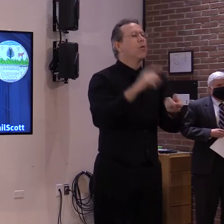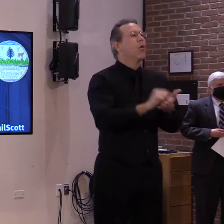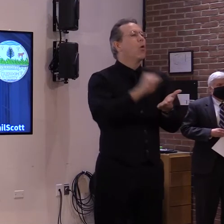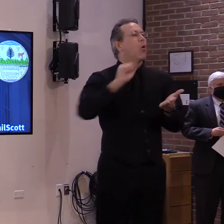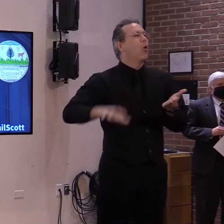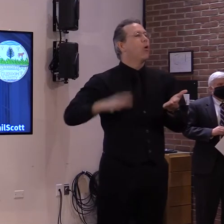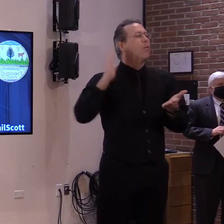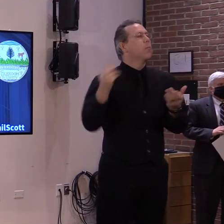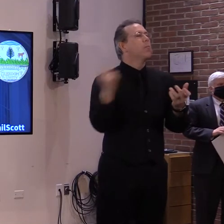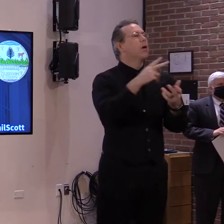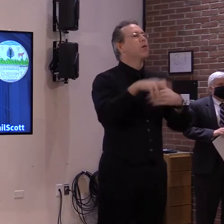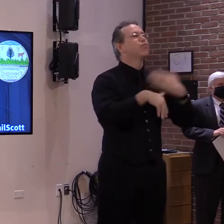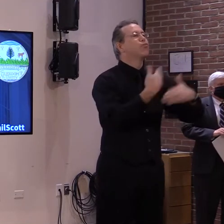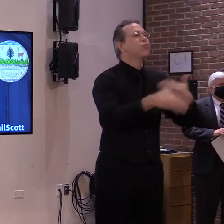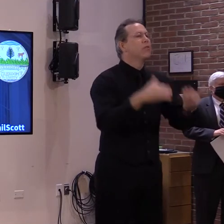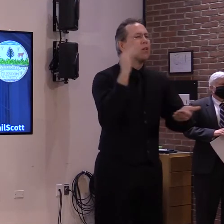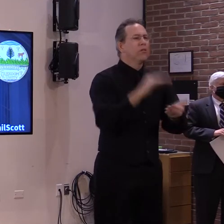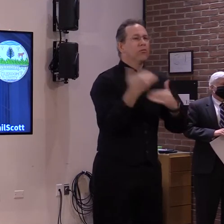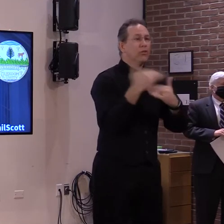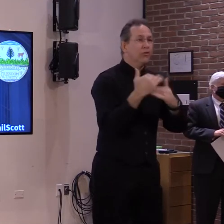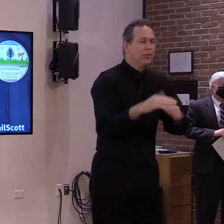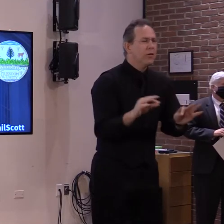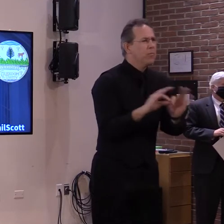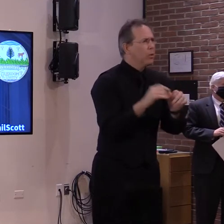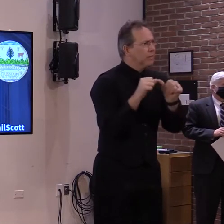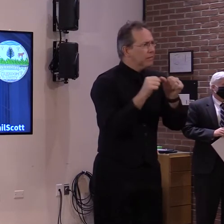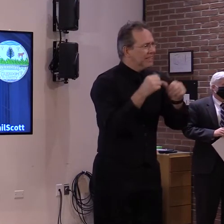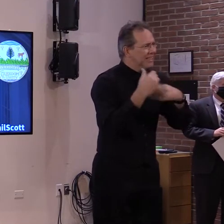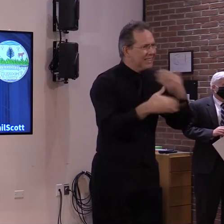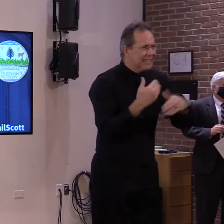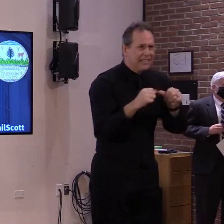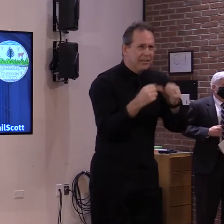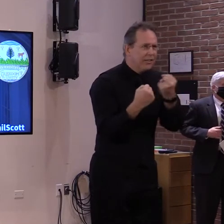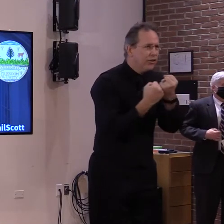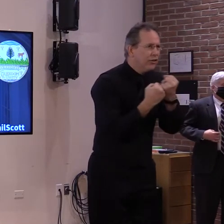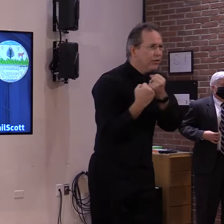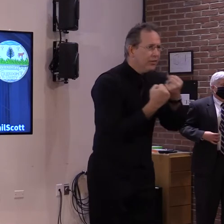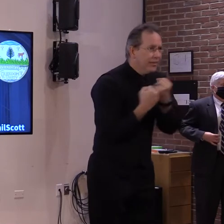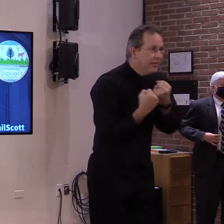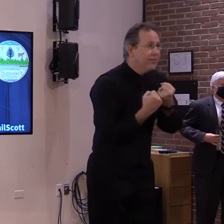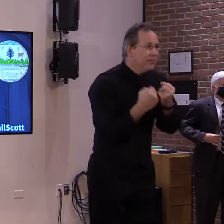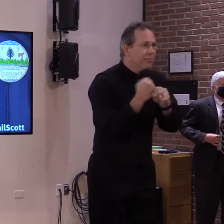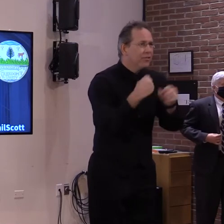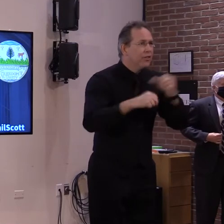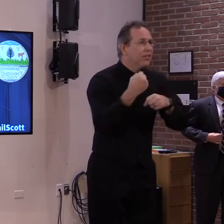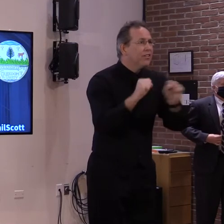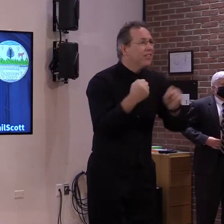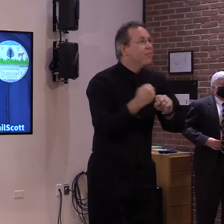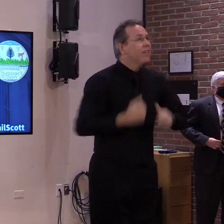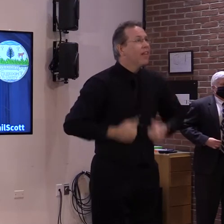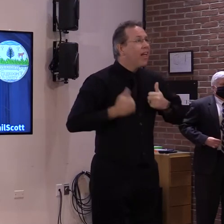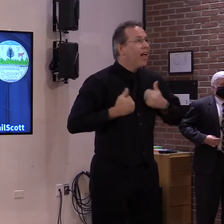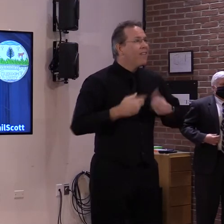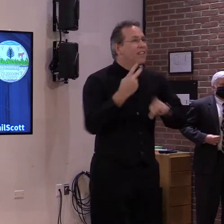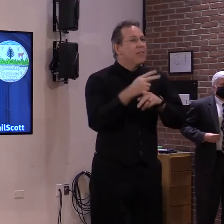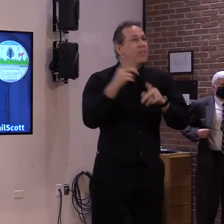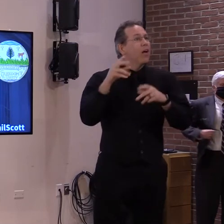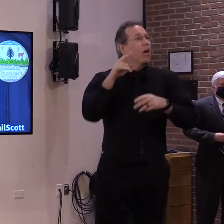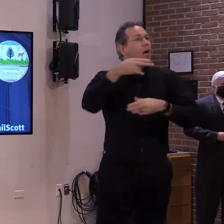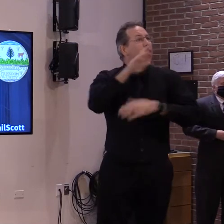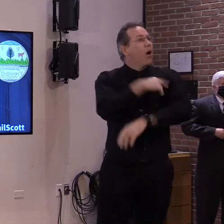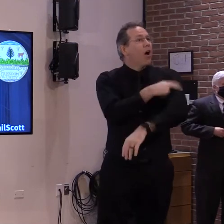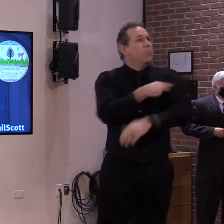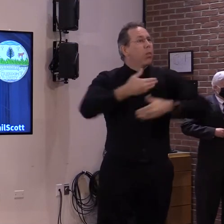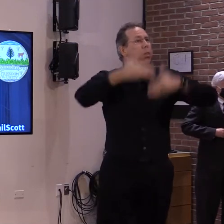guidance, protect the most vulnerable, save lives, and protect our health care system from being overwhelmed. As I've said